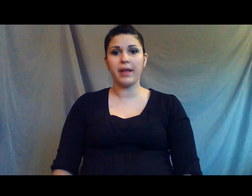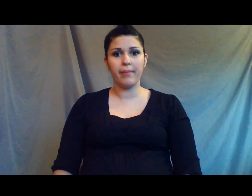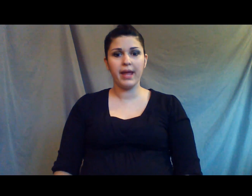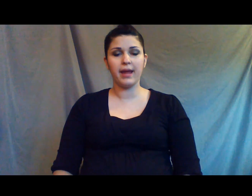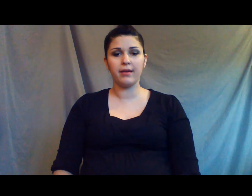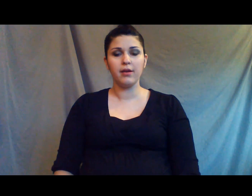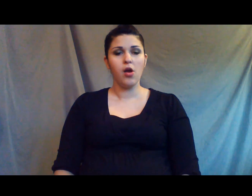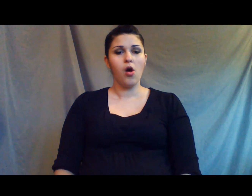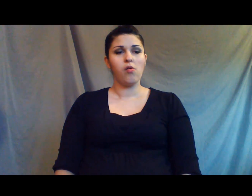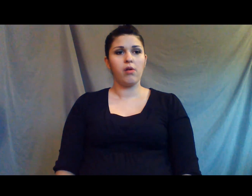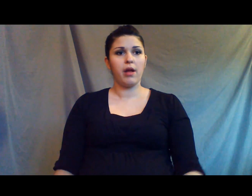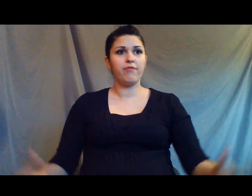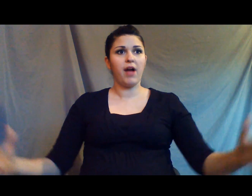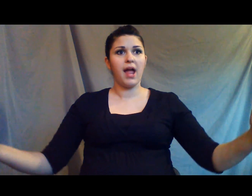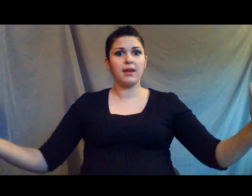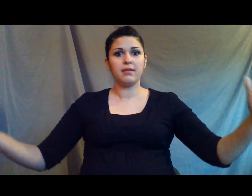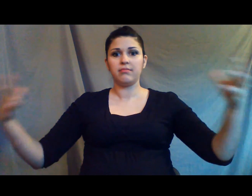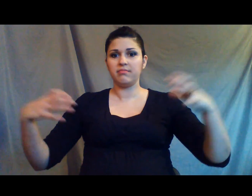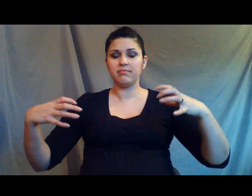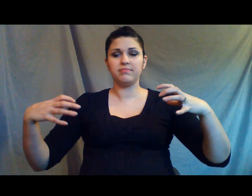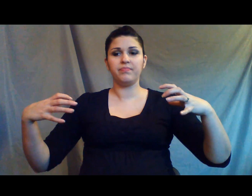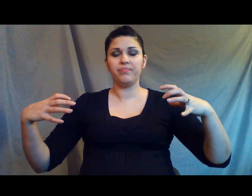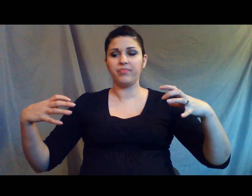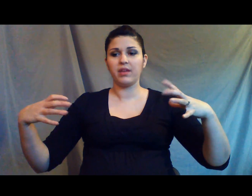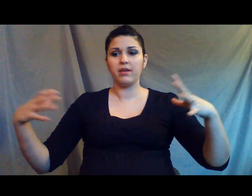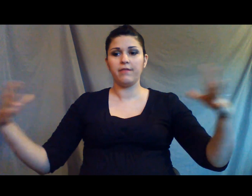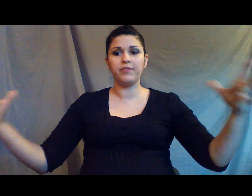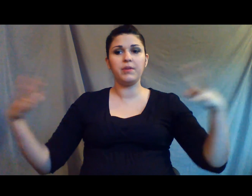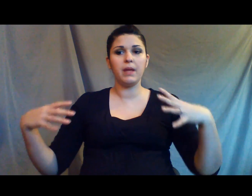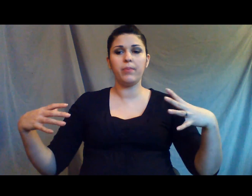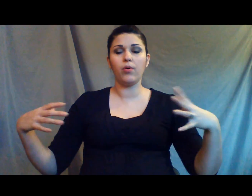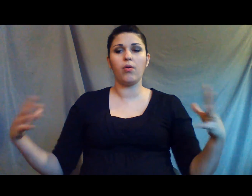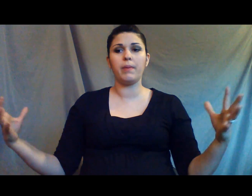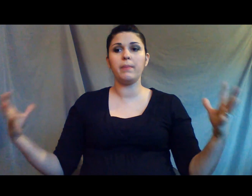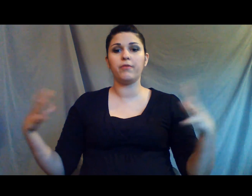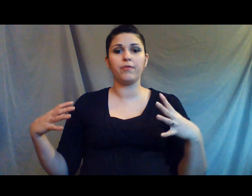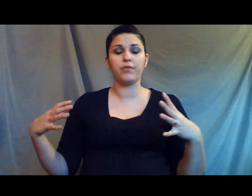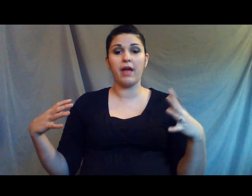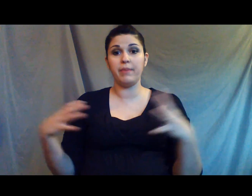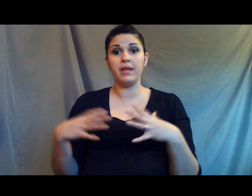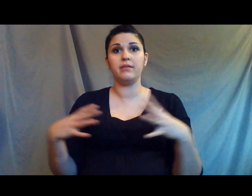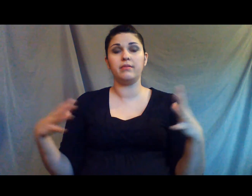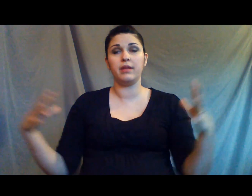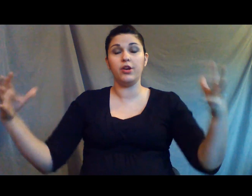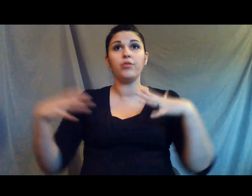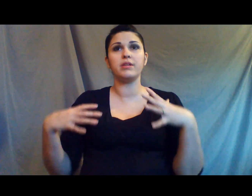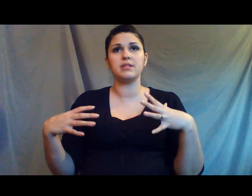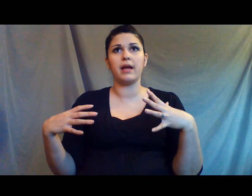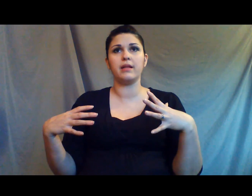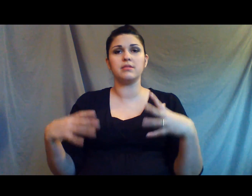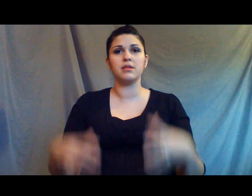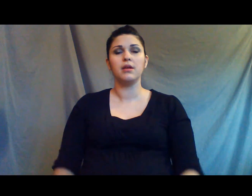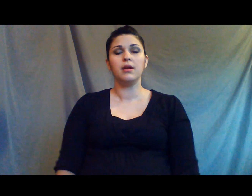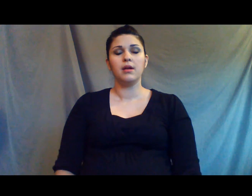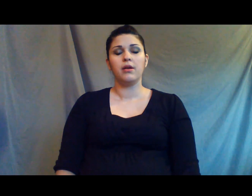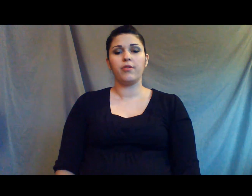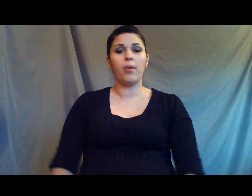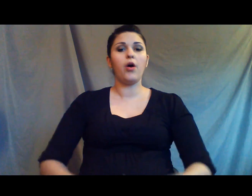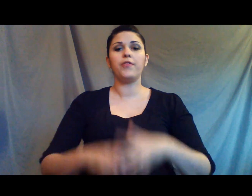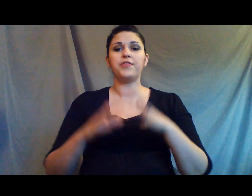campaign where I find 50 people or people that have been, that know these signs from all 50